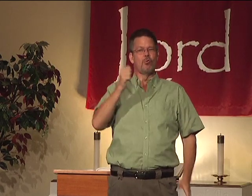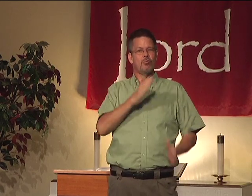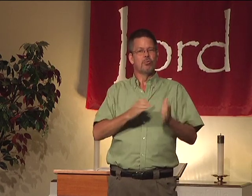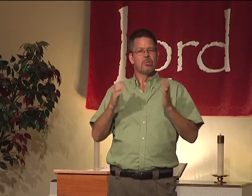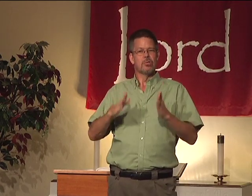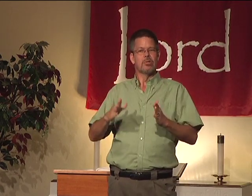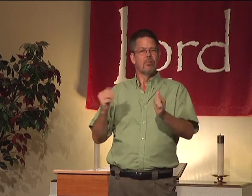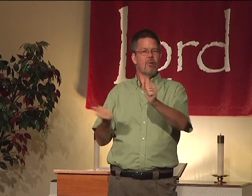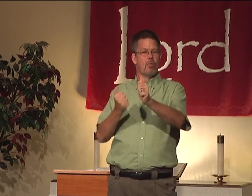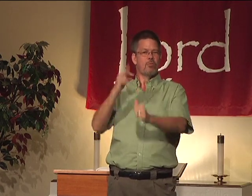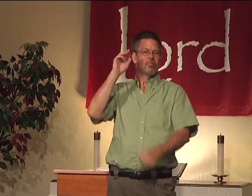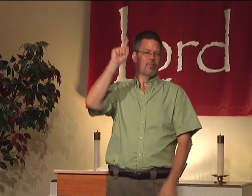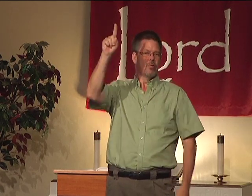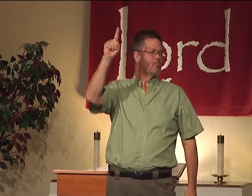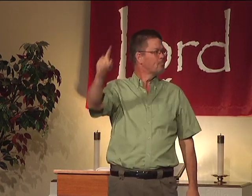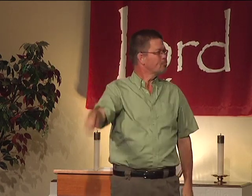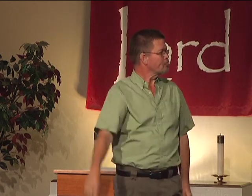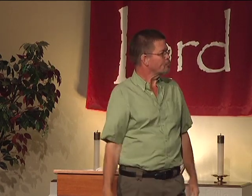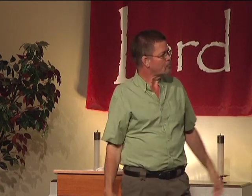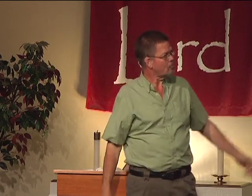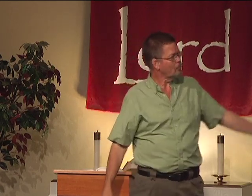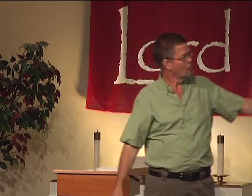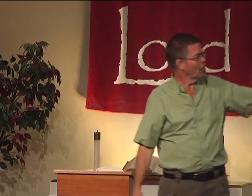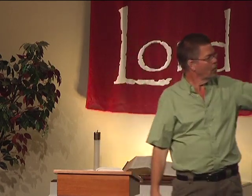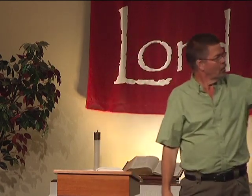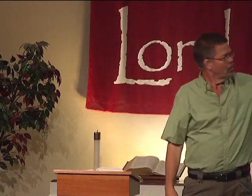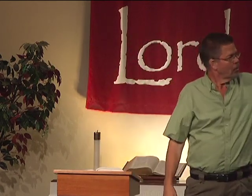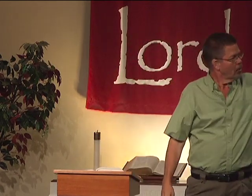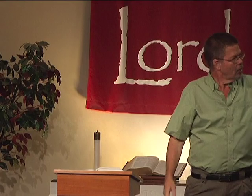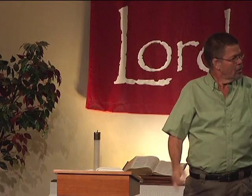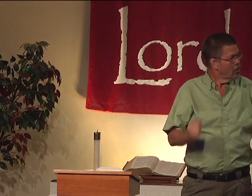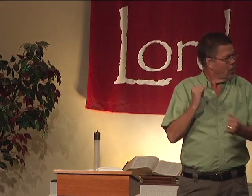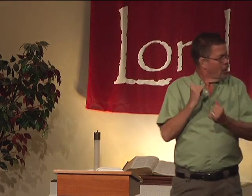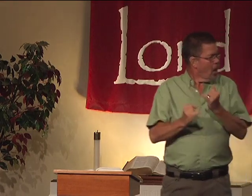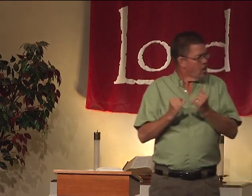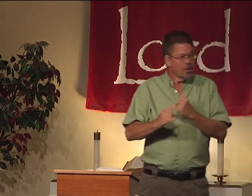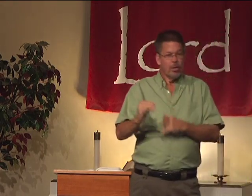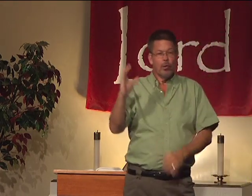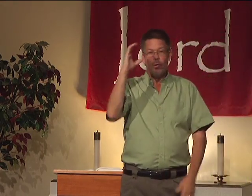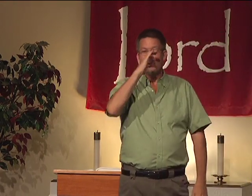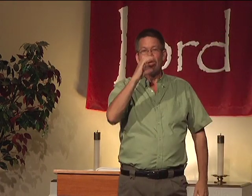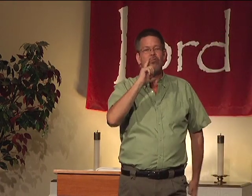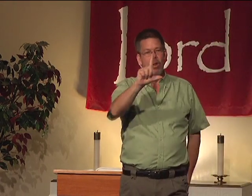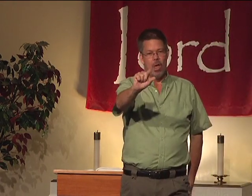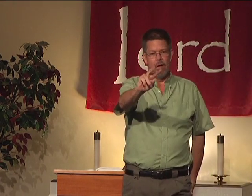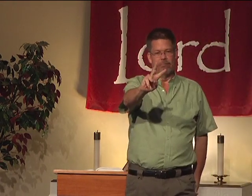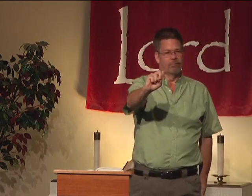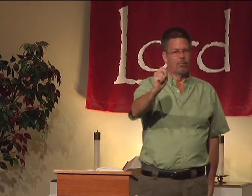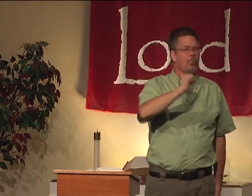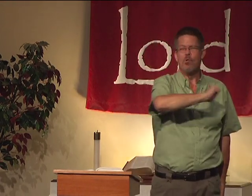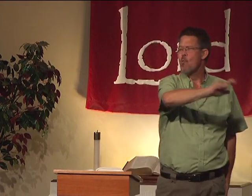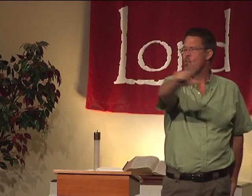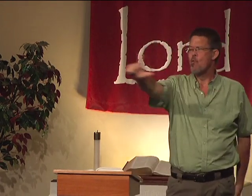change and be a better Christian and a better follower of his. And lastly, love.